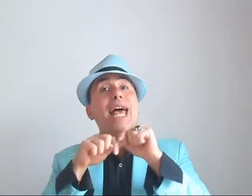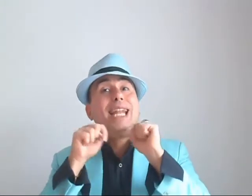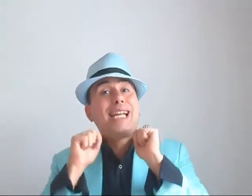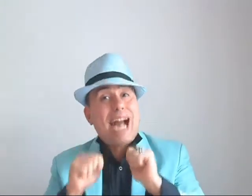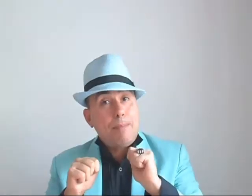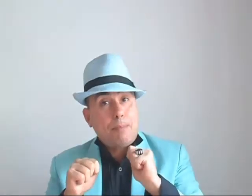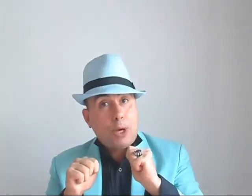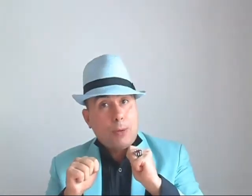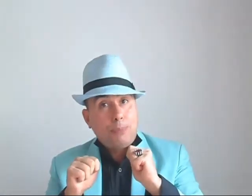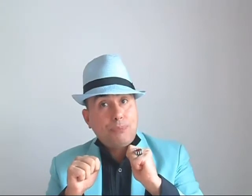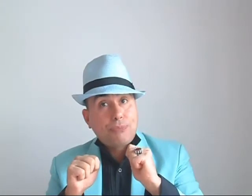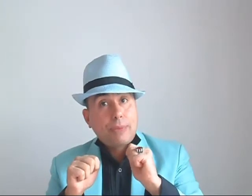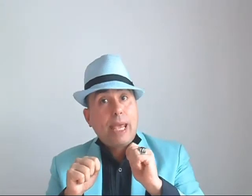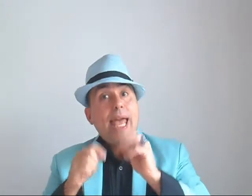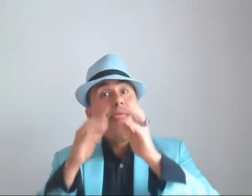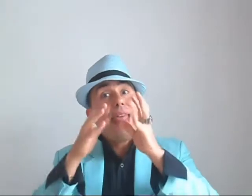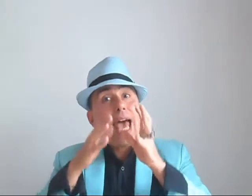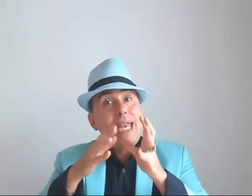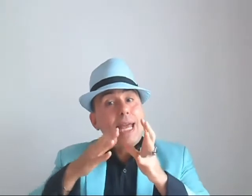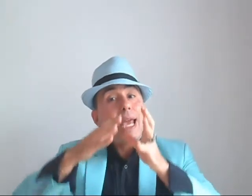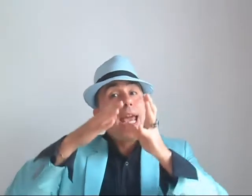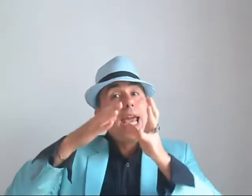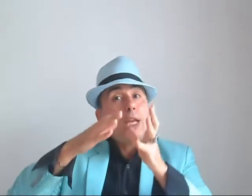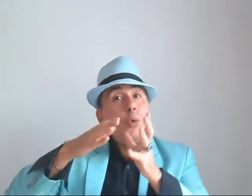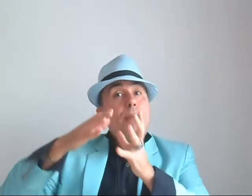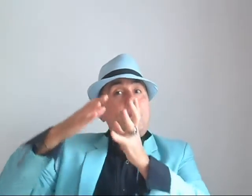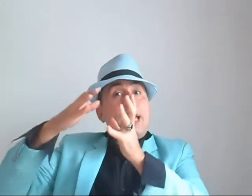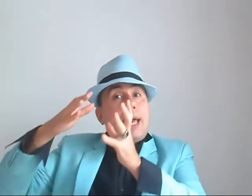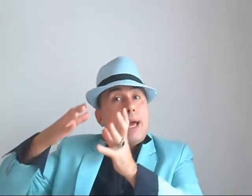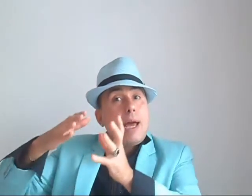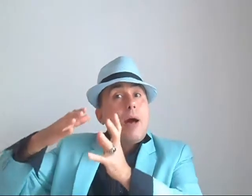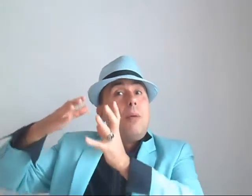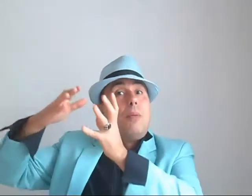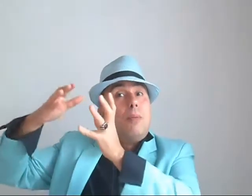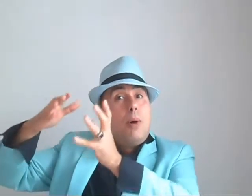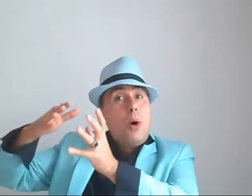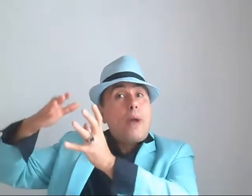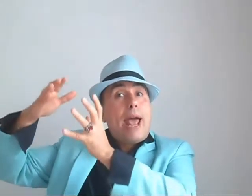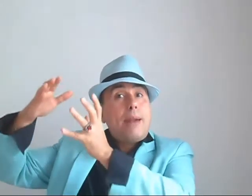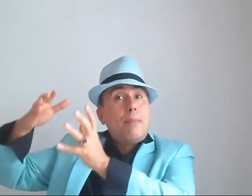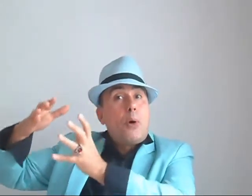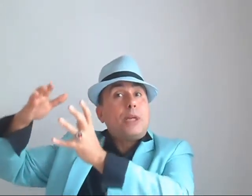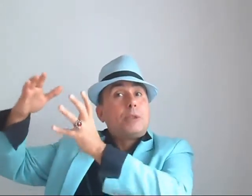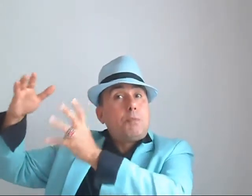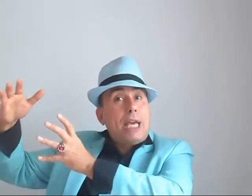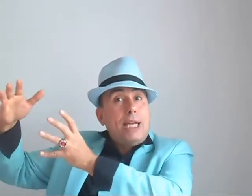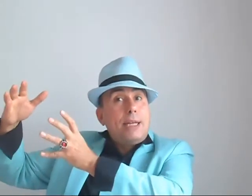el cambio. Then, it will be more and more speed